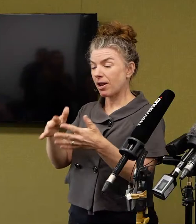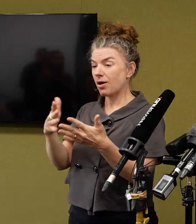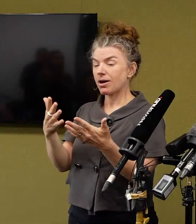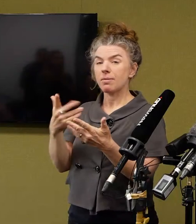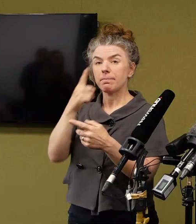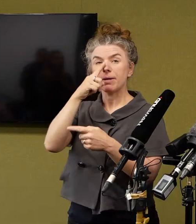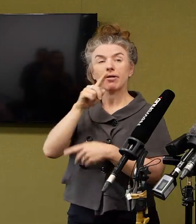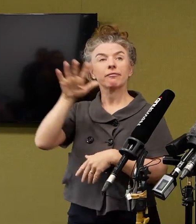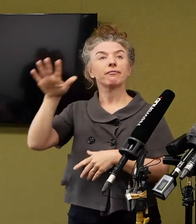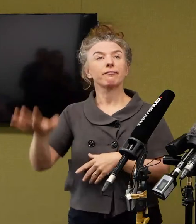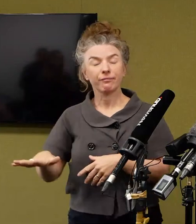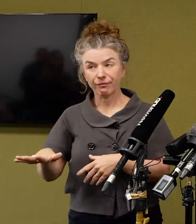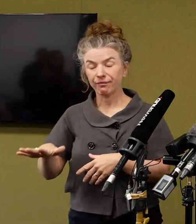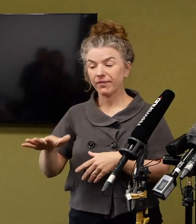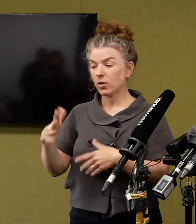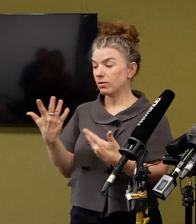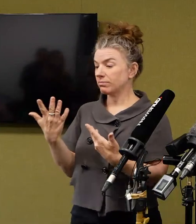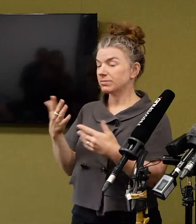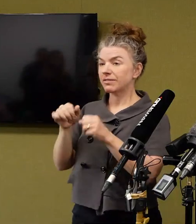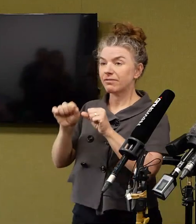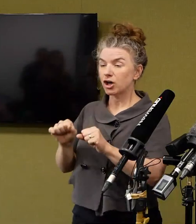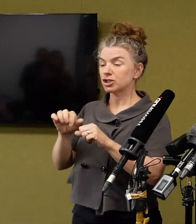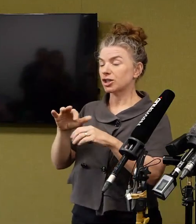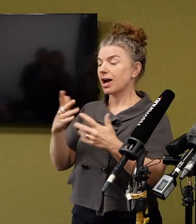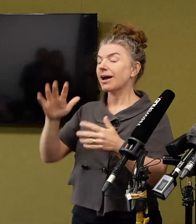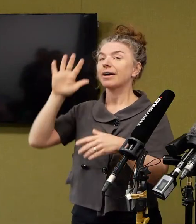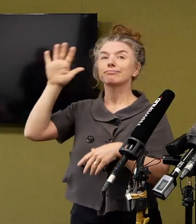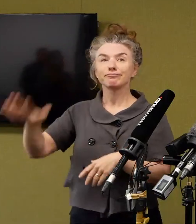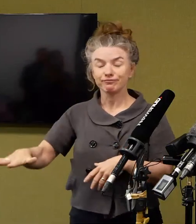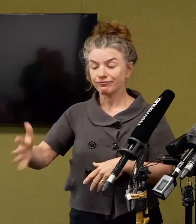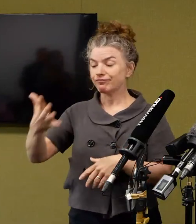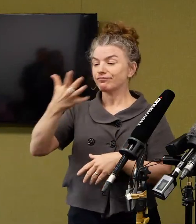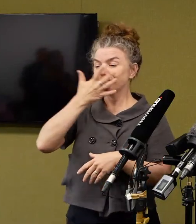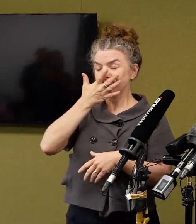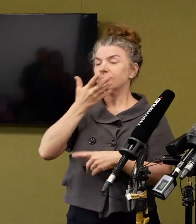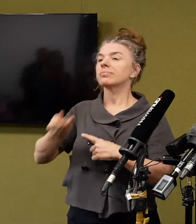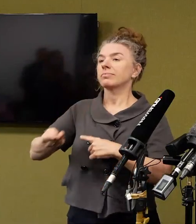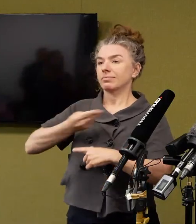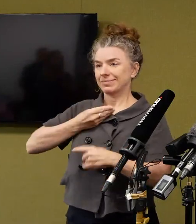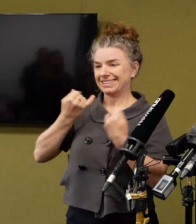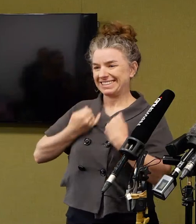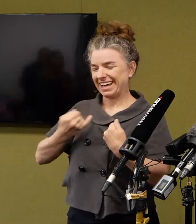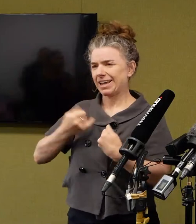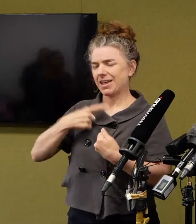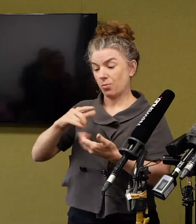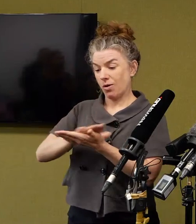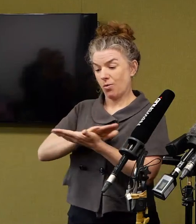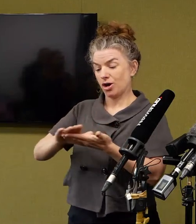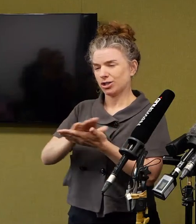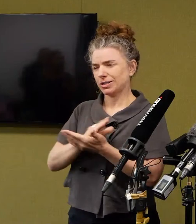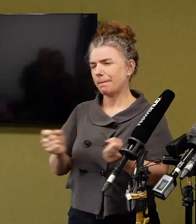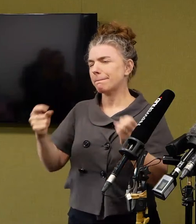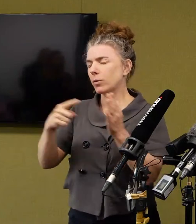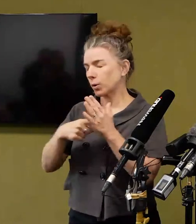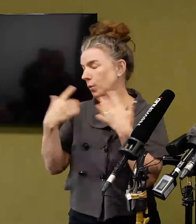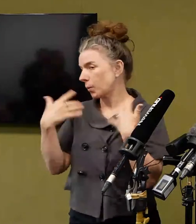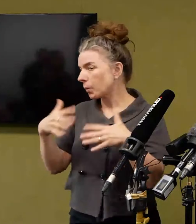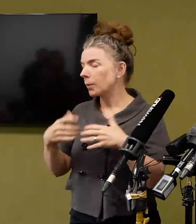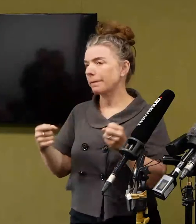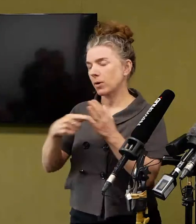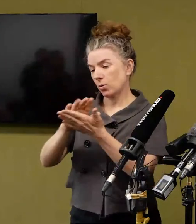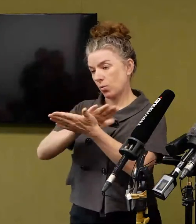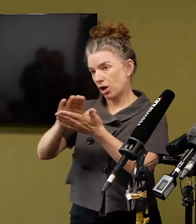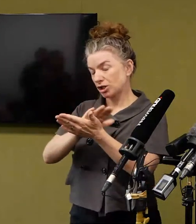and transmitting it to their nose or mouth in that way. Hence, the importance of good hand hygiene. Can't emphasise that enough.